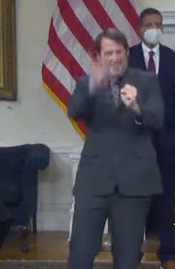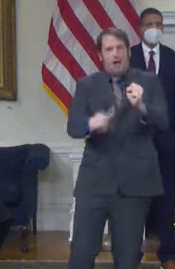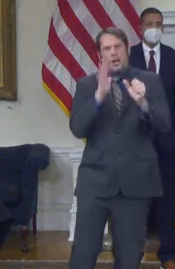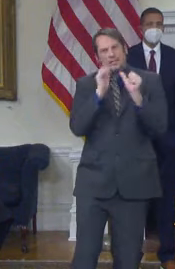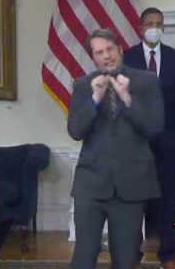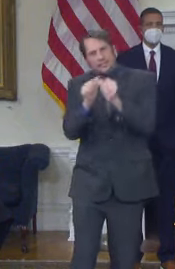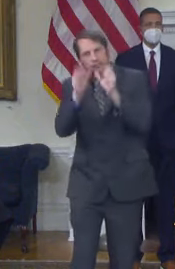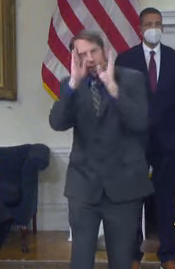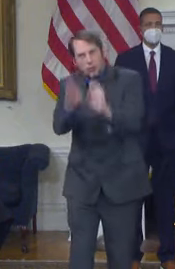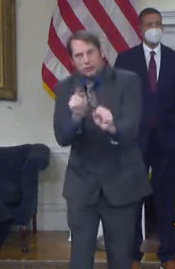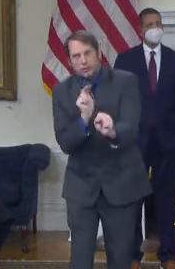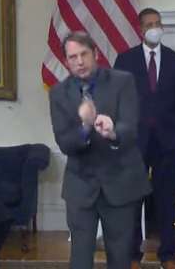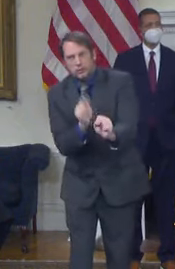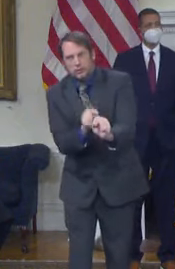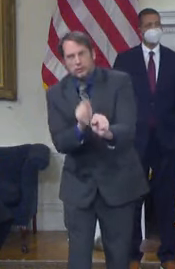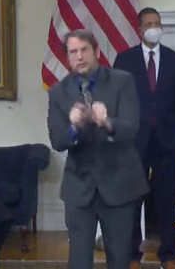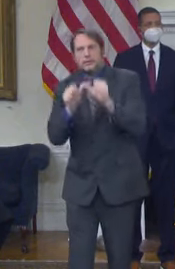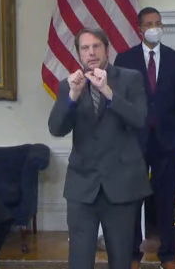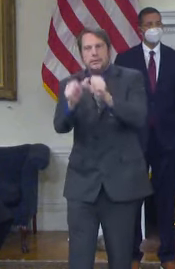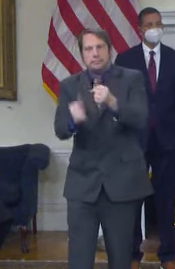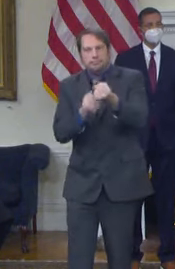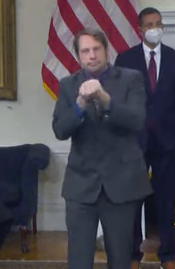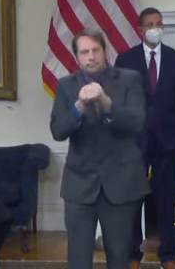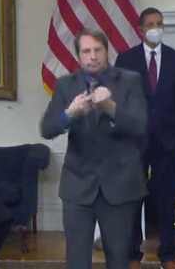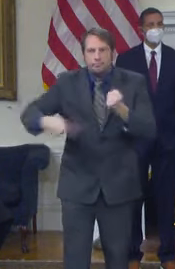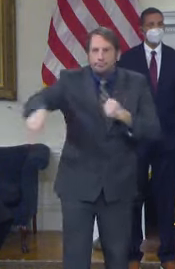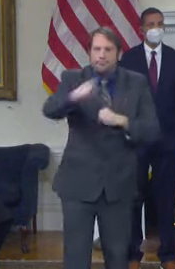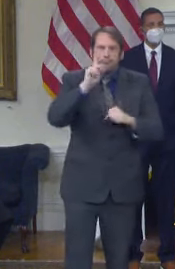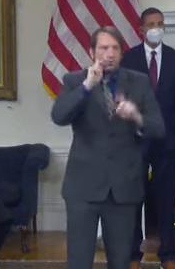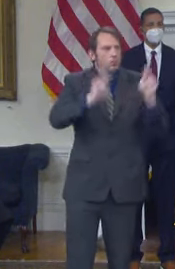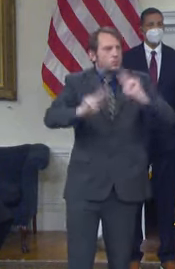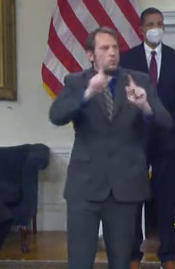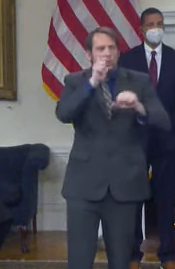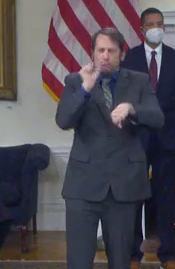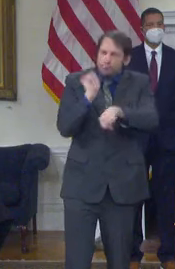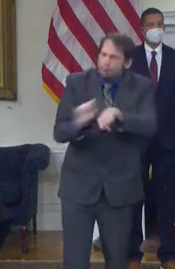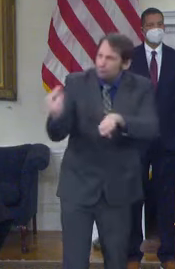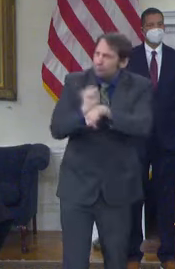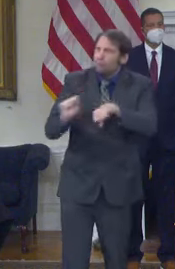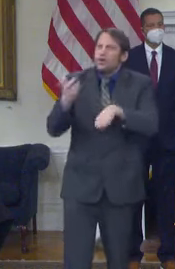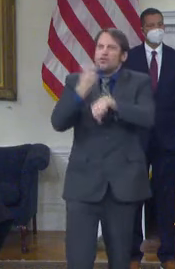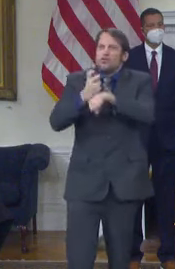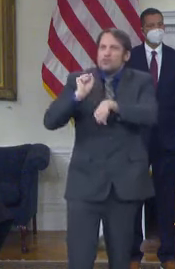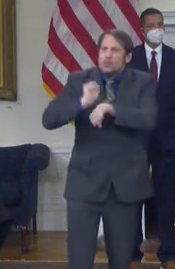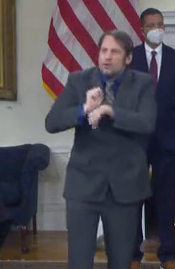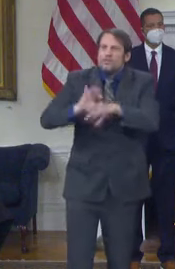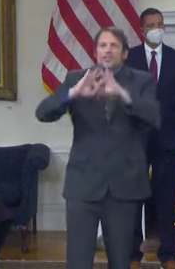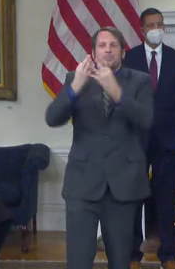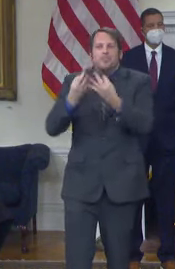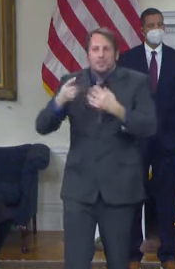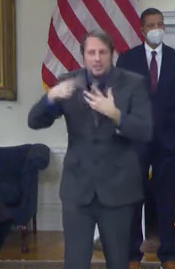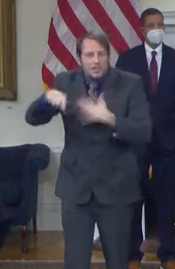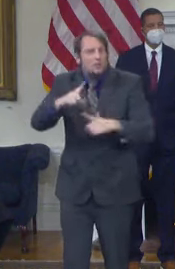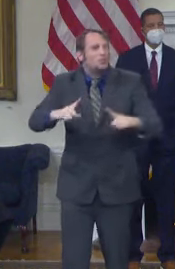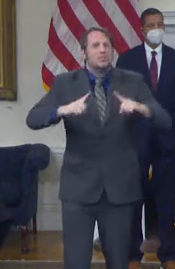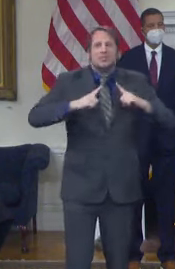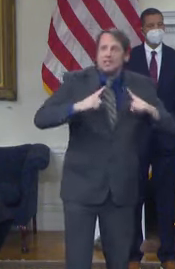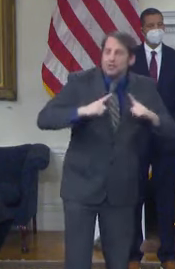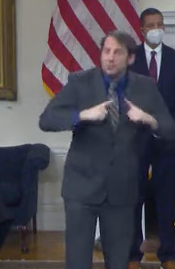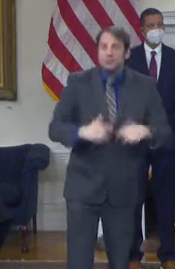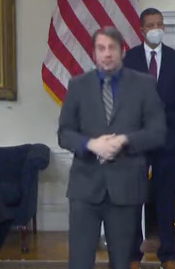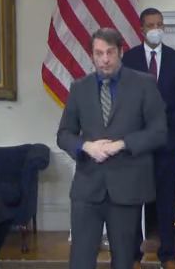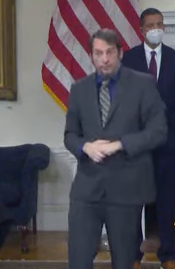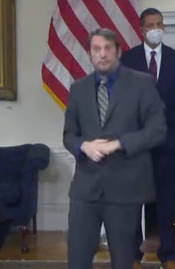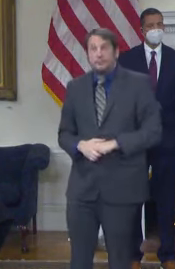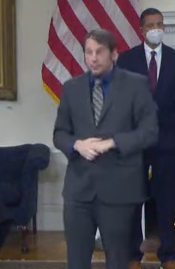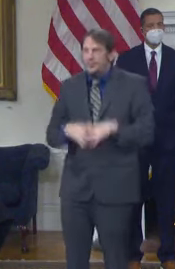businesses, and retirees, creating more jobs, and more opportunities in every corner of the state, and